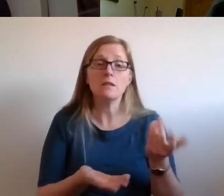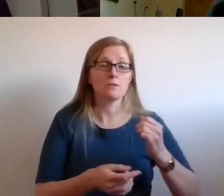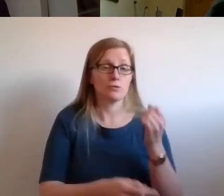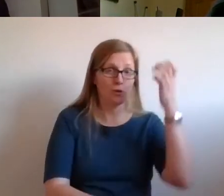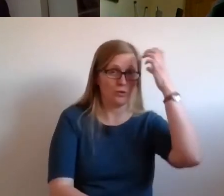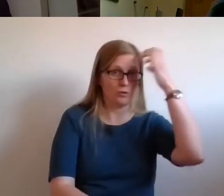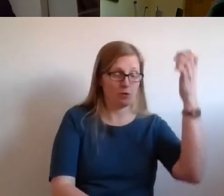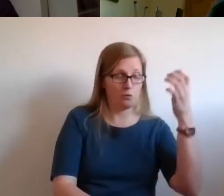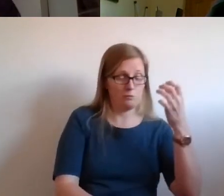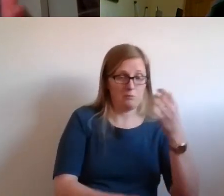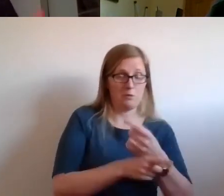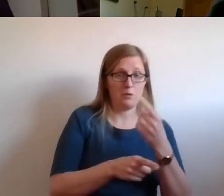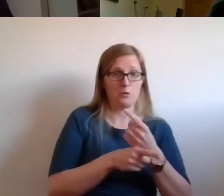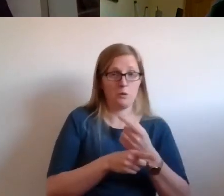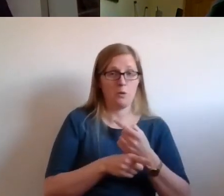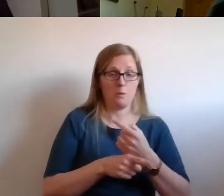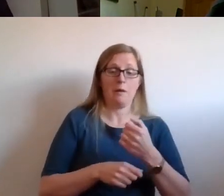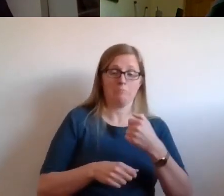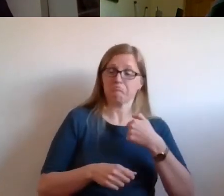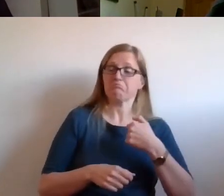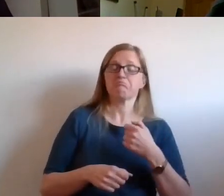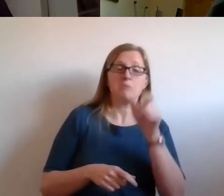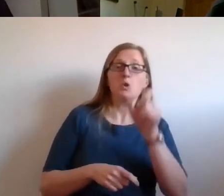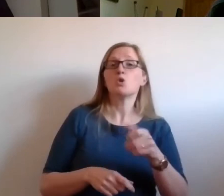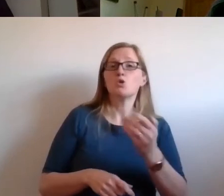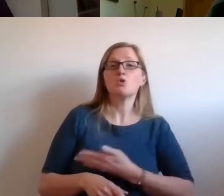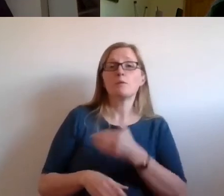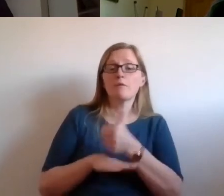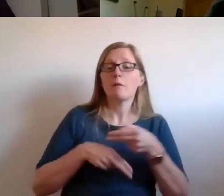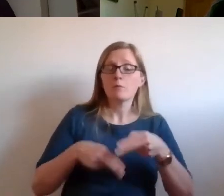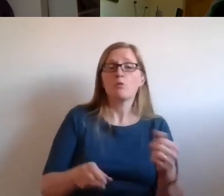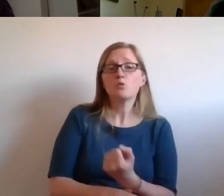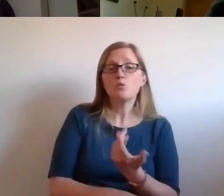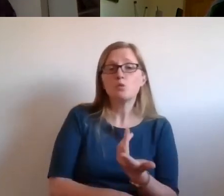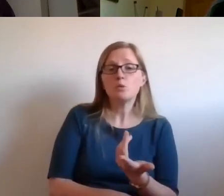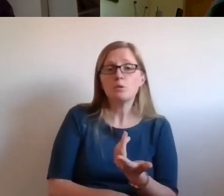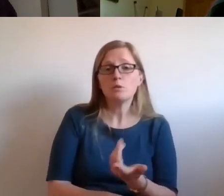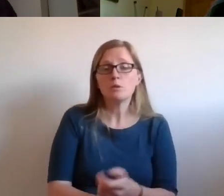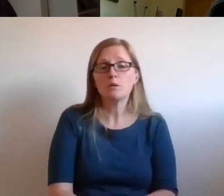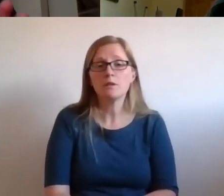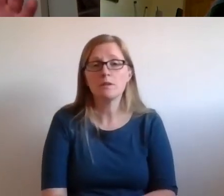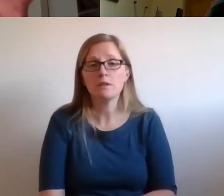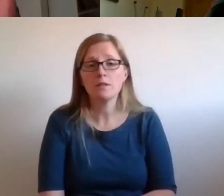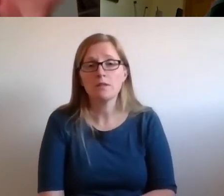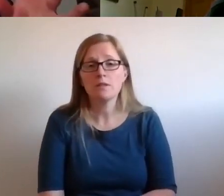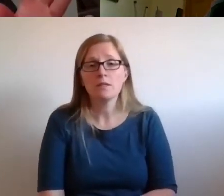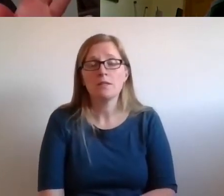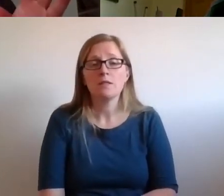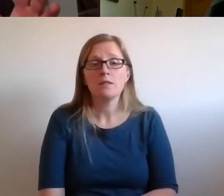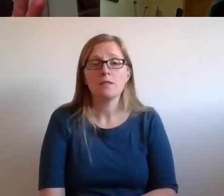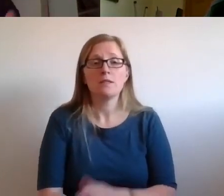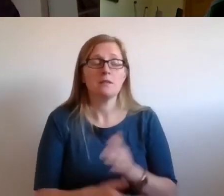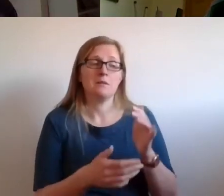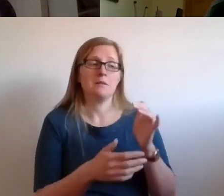doing a human rights based approach, trying to do a human rights based approach. It doesn't really matter whether they were all, you know, bona